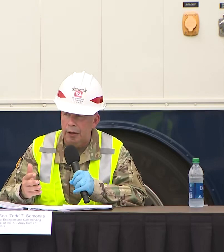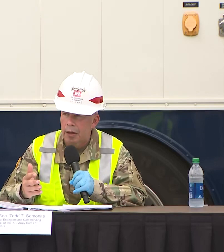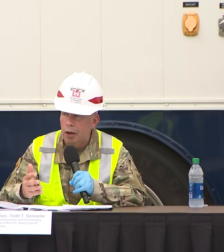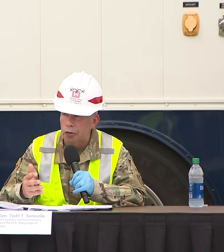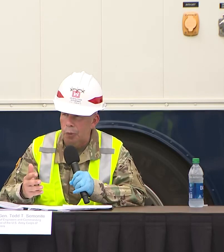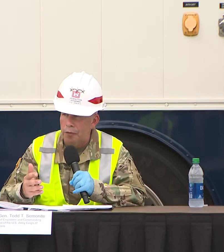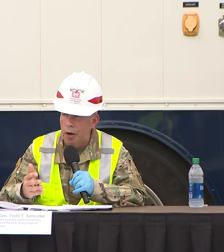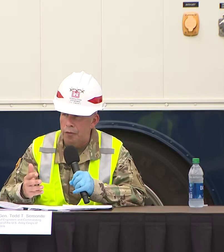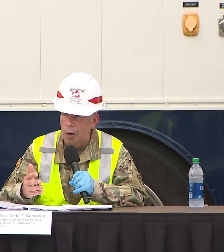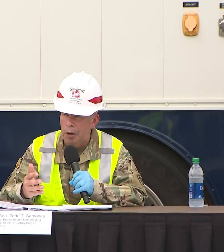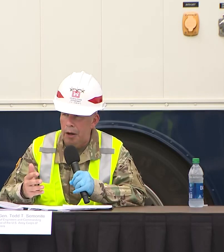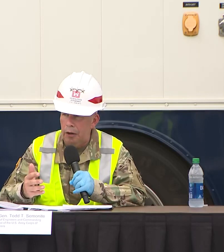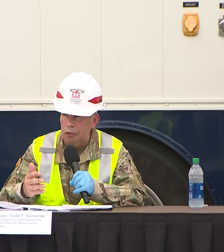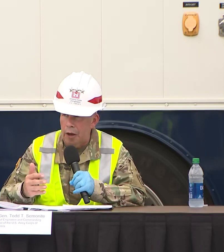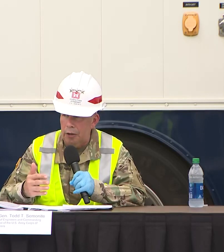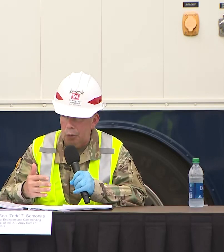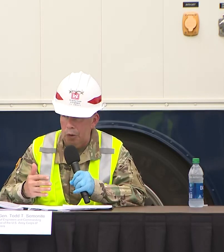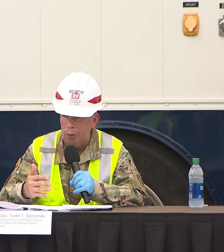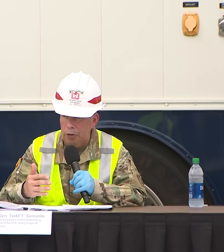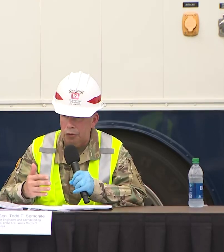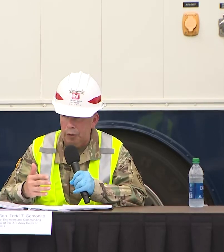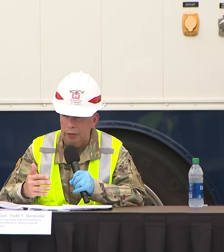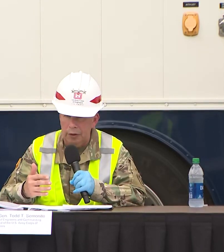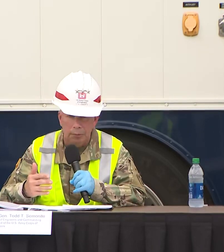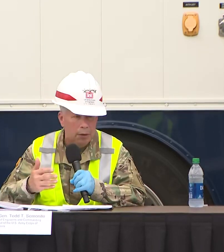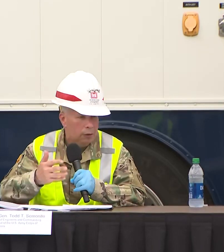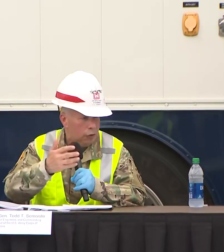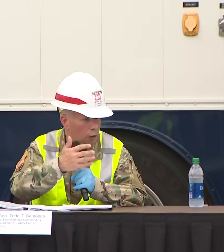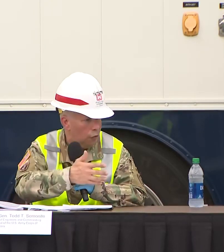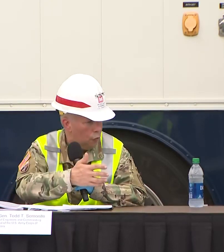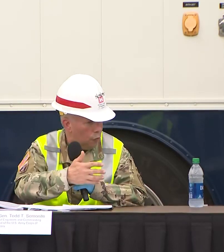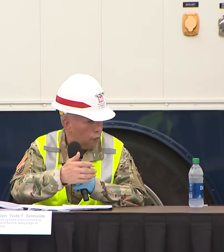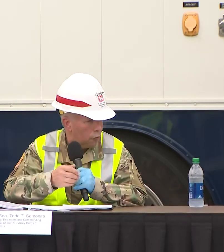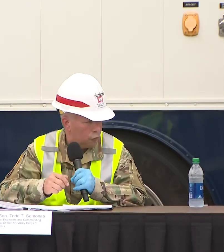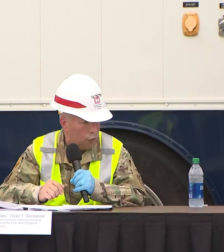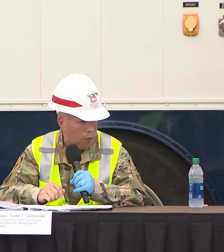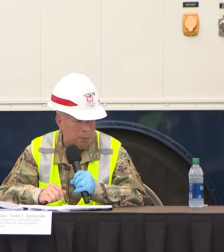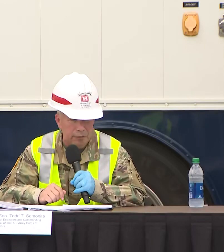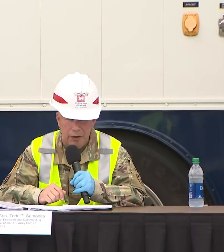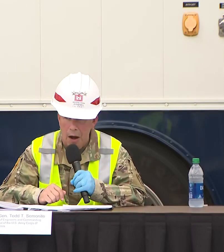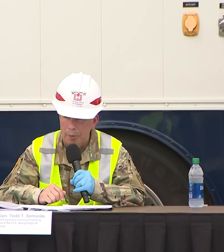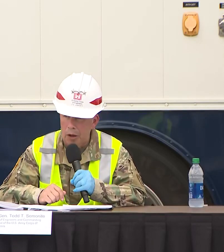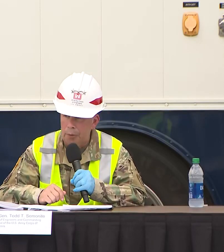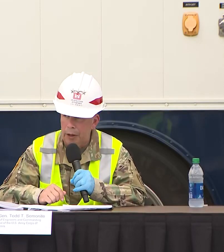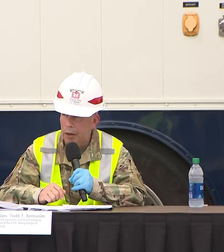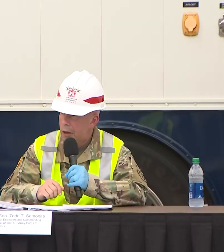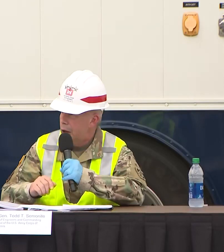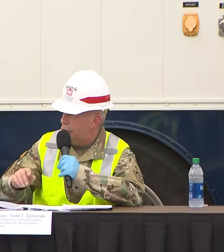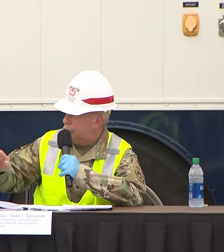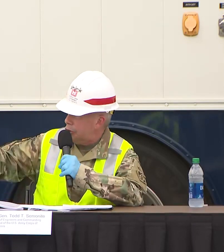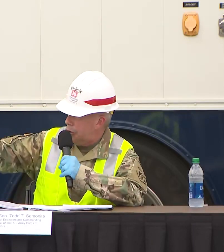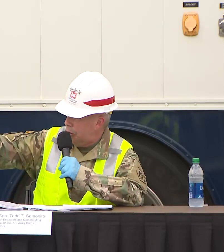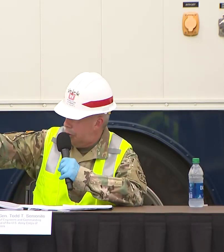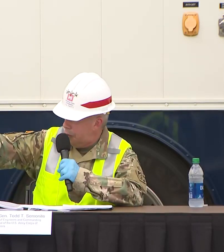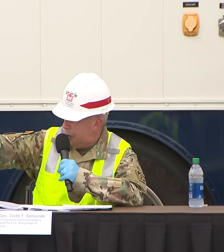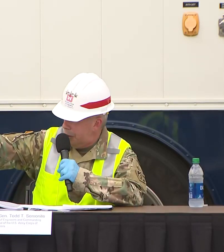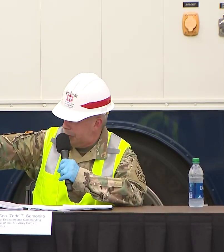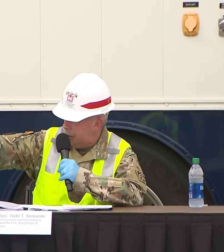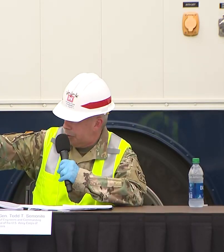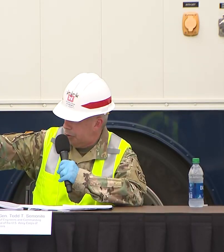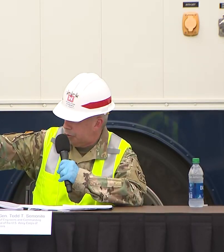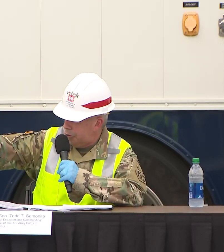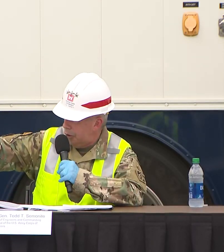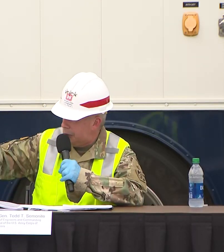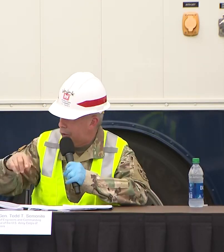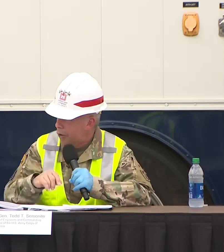thing I'll tell you is that we're very very uh excited to work with this great team Jared you and your crew have been phenomenal already and there's a colonel over there